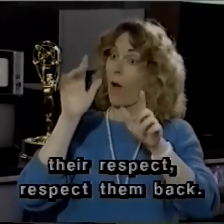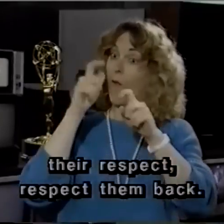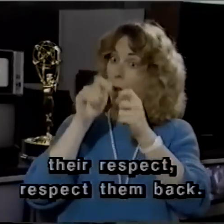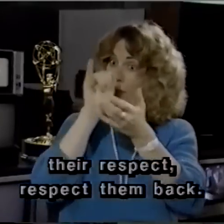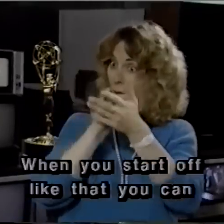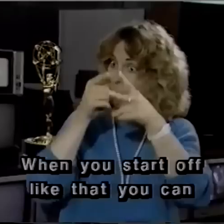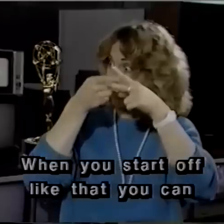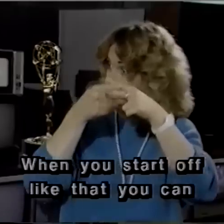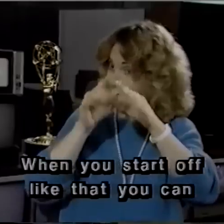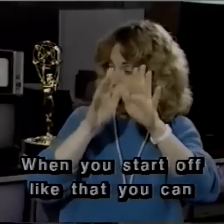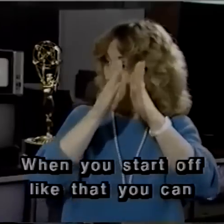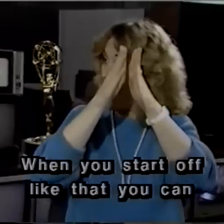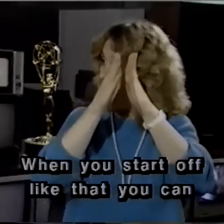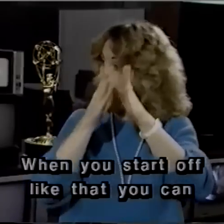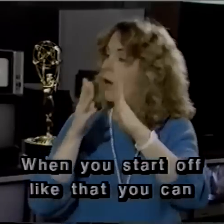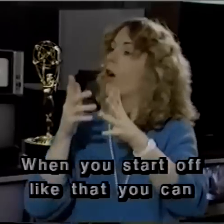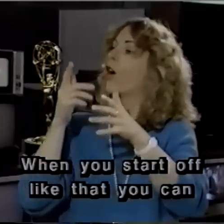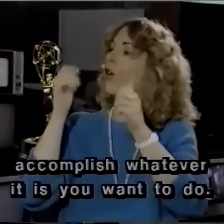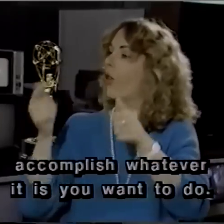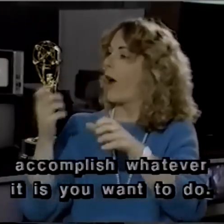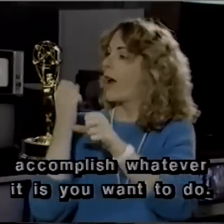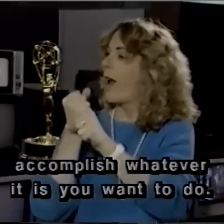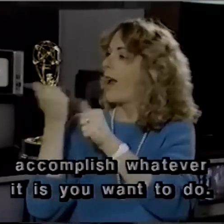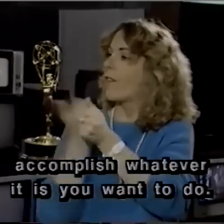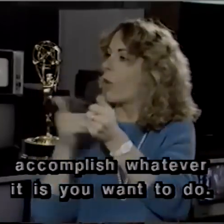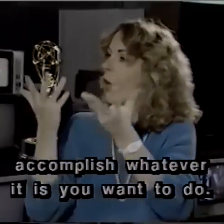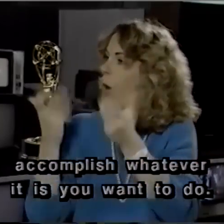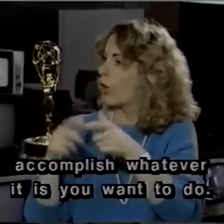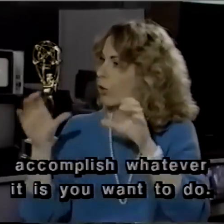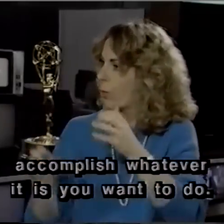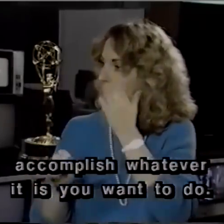When you start off like that, you can accomplish whatever it is you want to do.